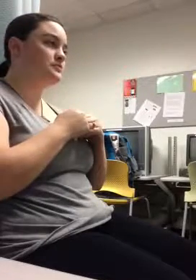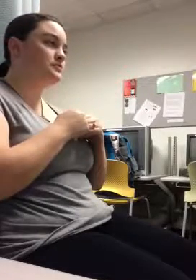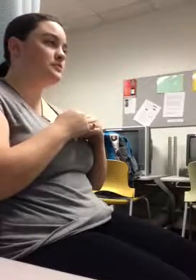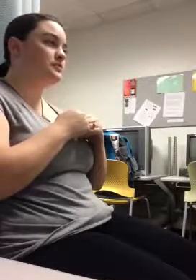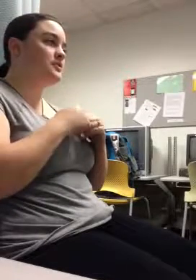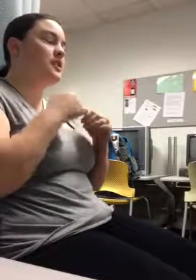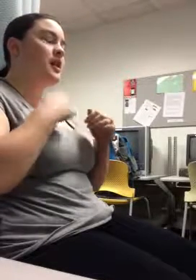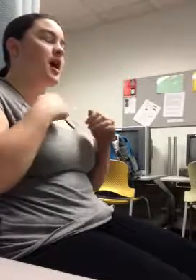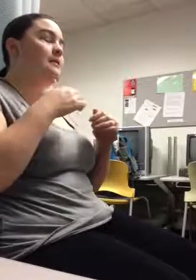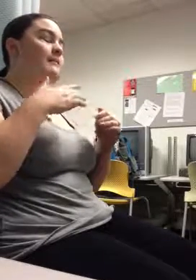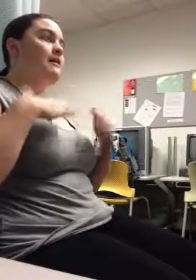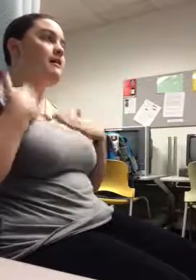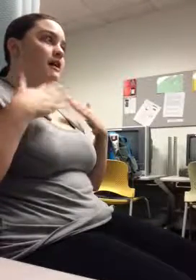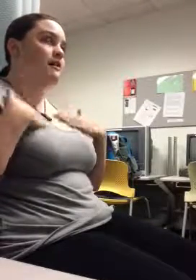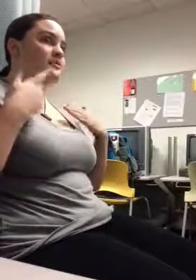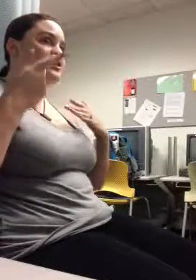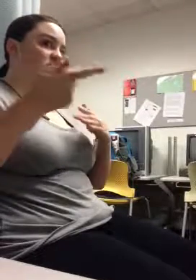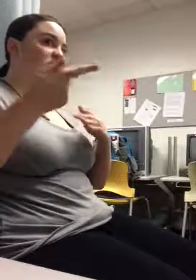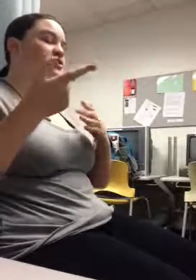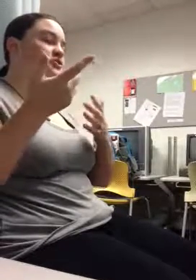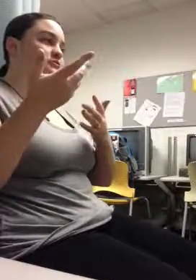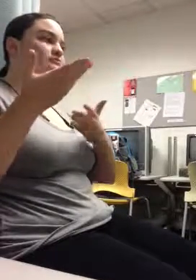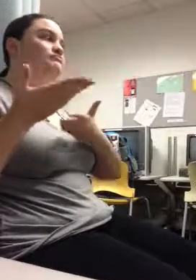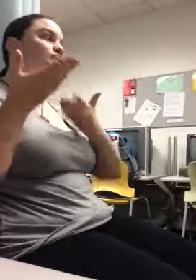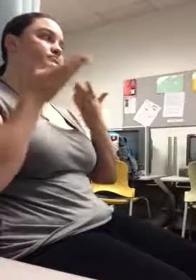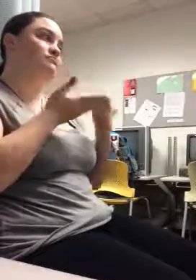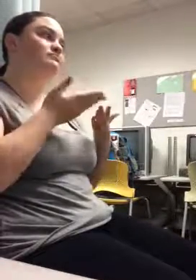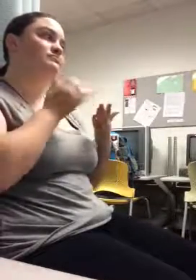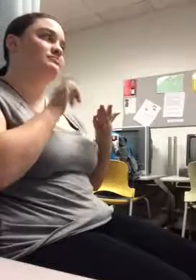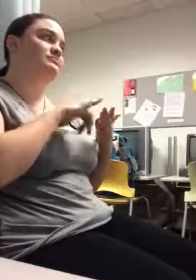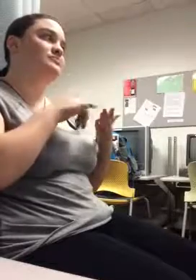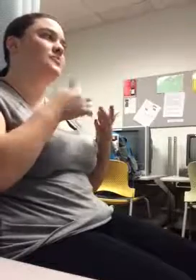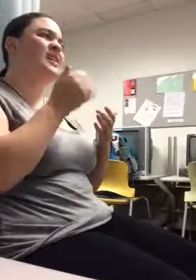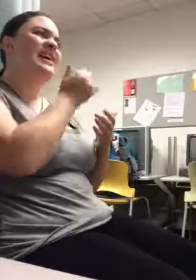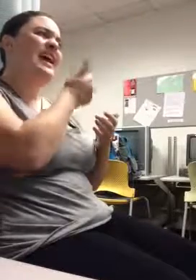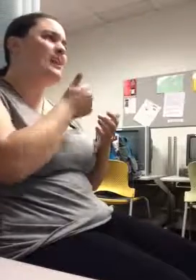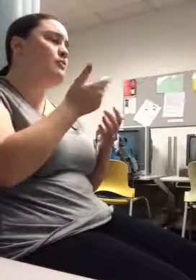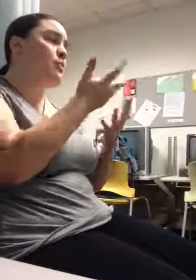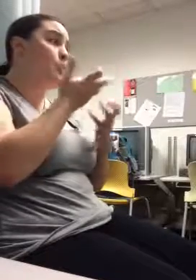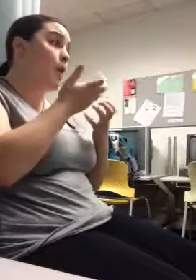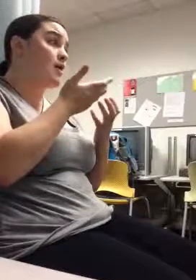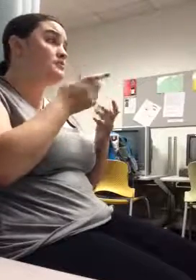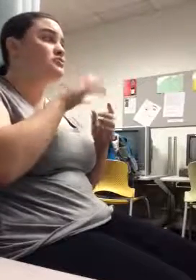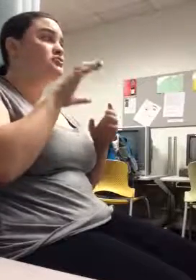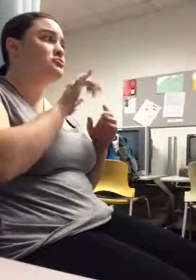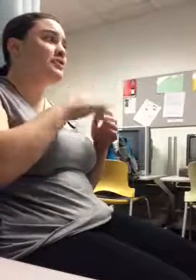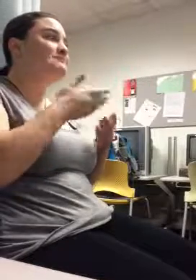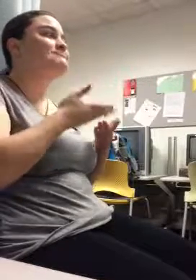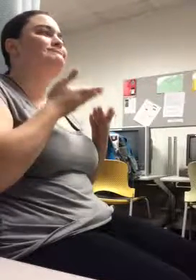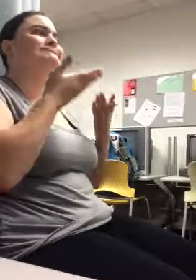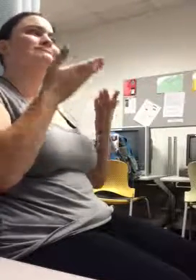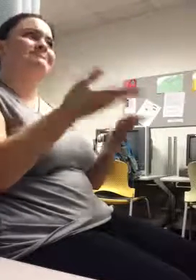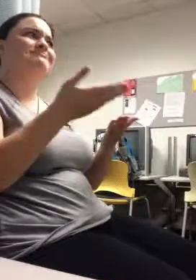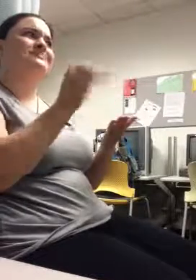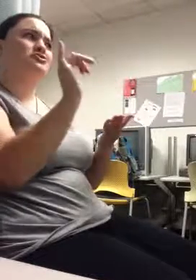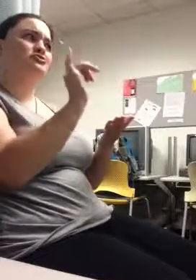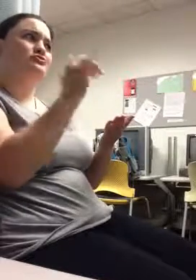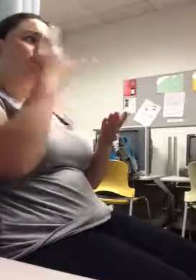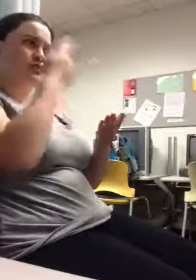insisted. I would definitely recommend that to anybody who takes a trip to Hawaii. Just being